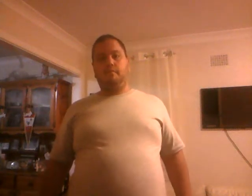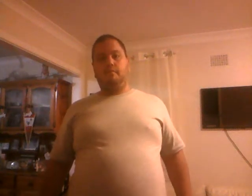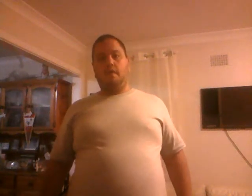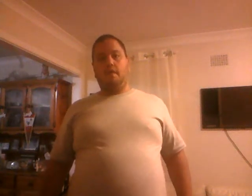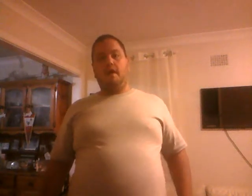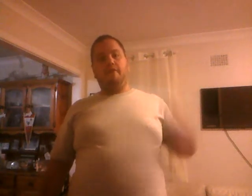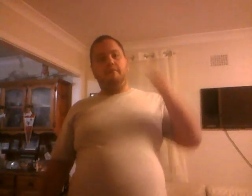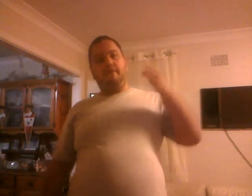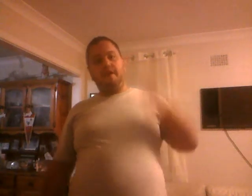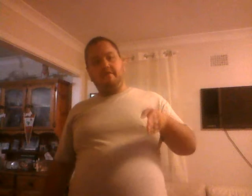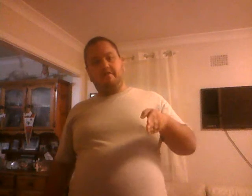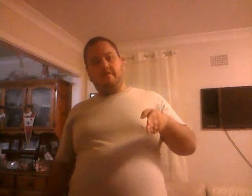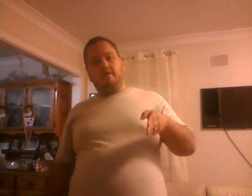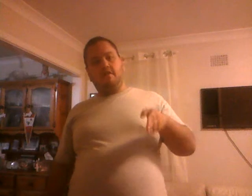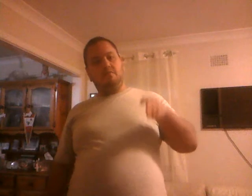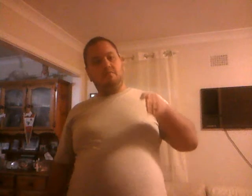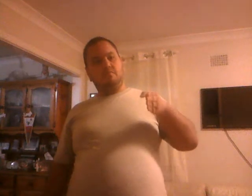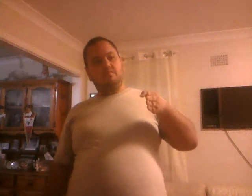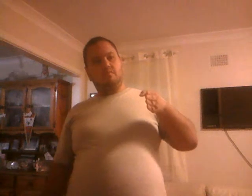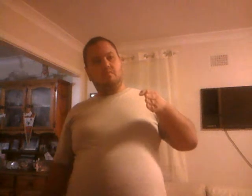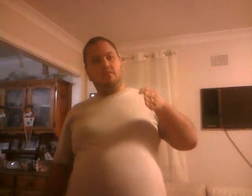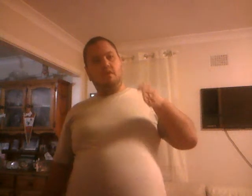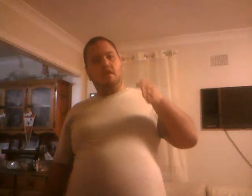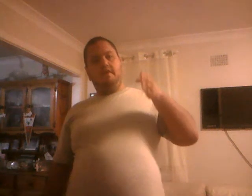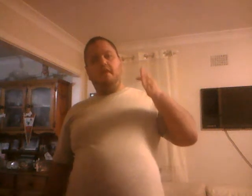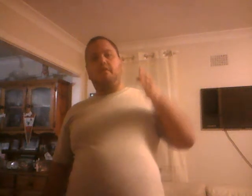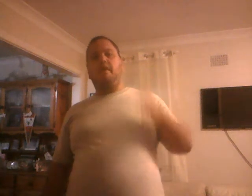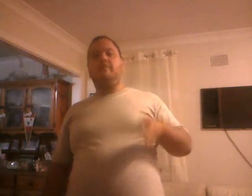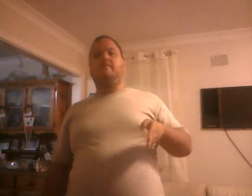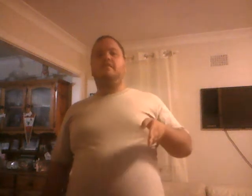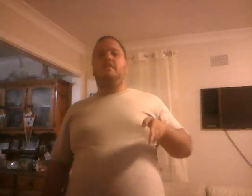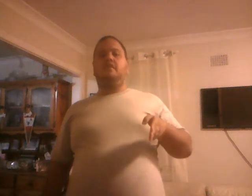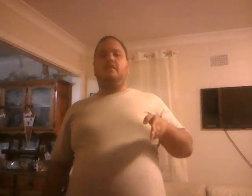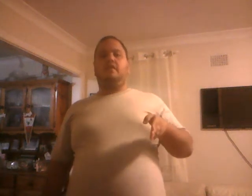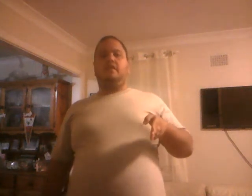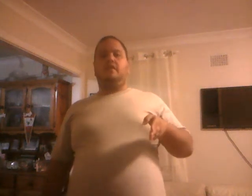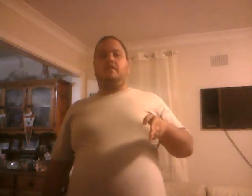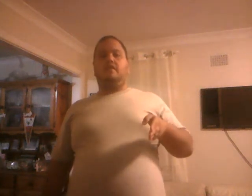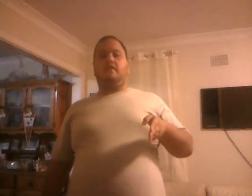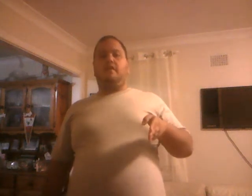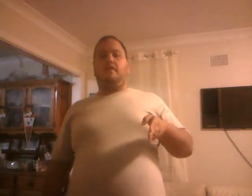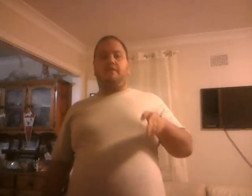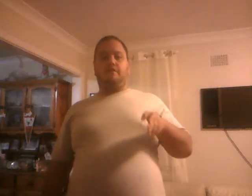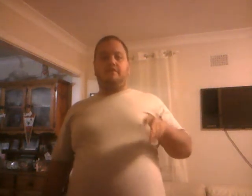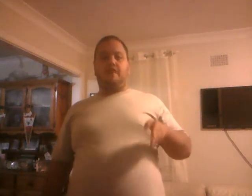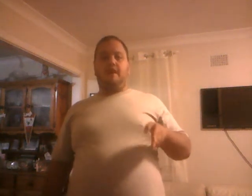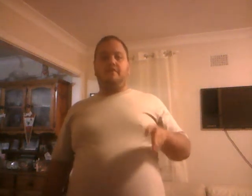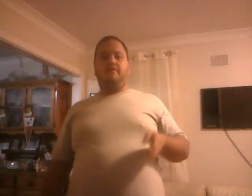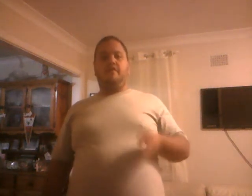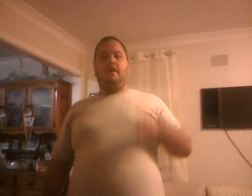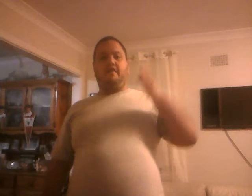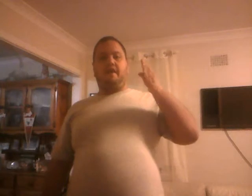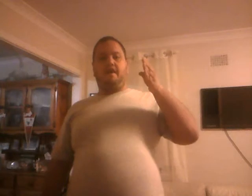And from this, the arrest, on false charges, the